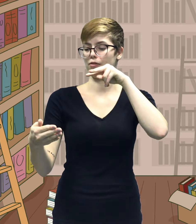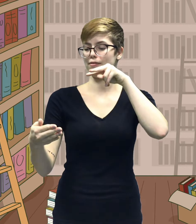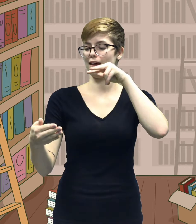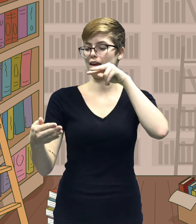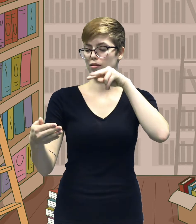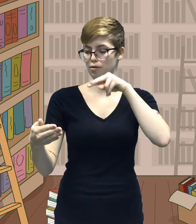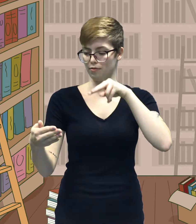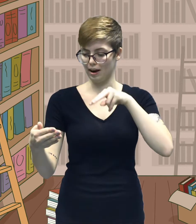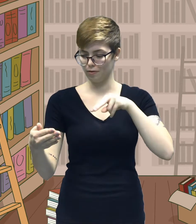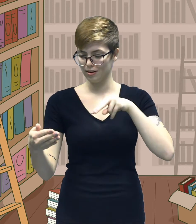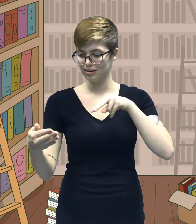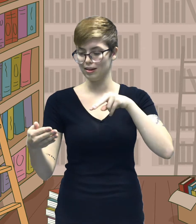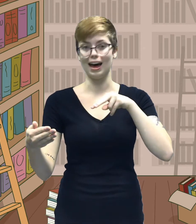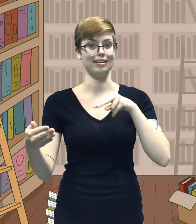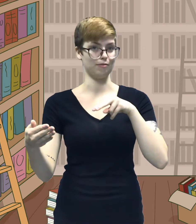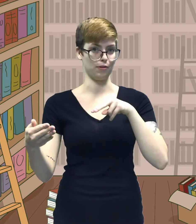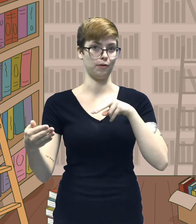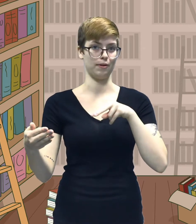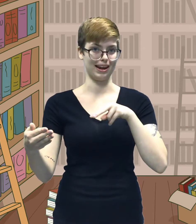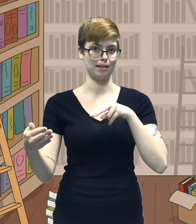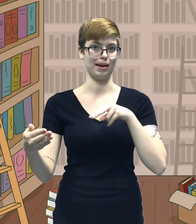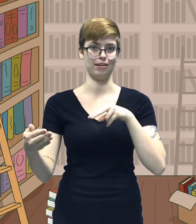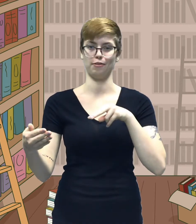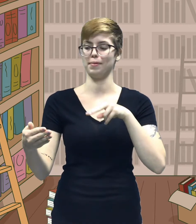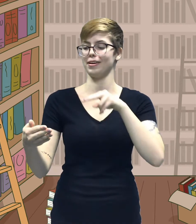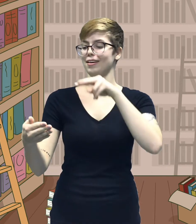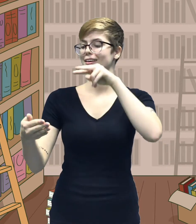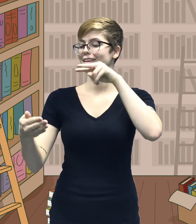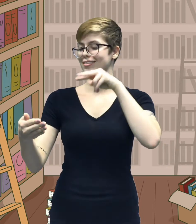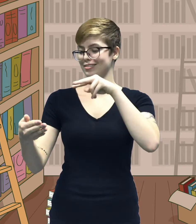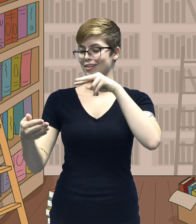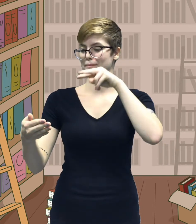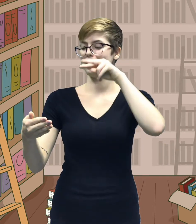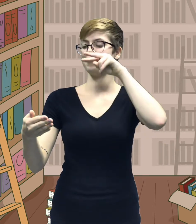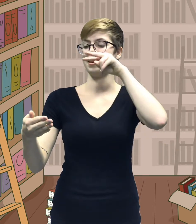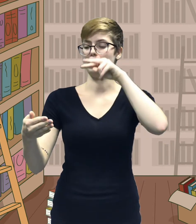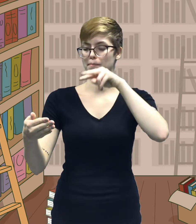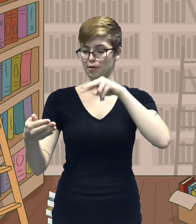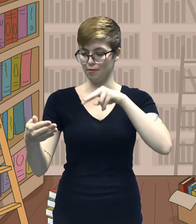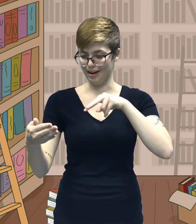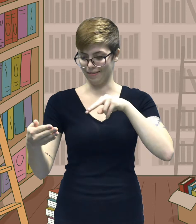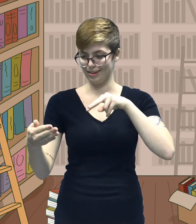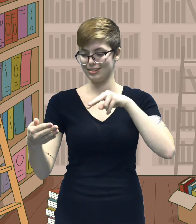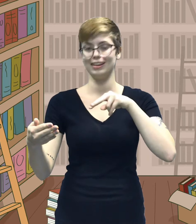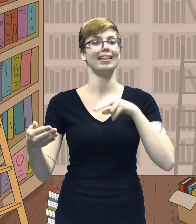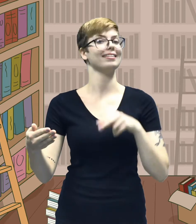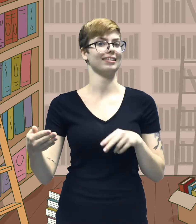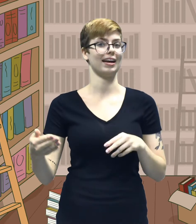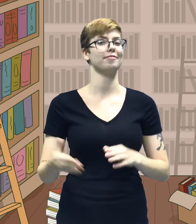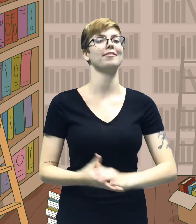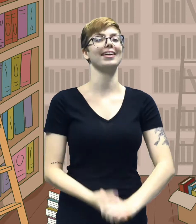with it as you move downwards as if you were reading the page of a book. So you start above and then move downwards. That's a sign for read.